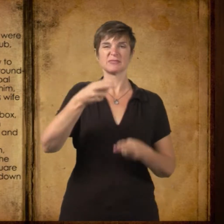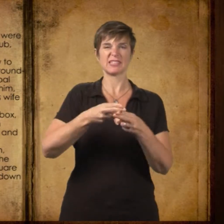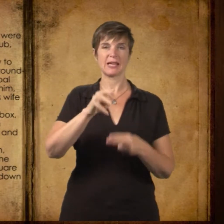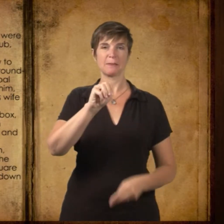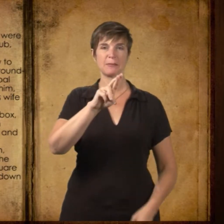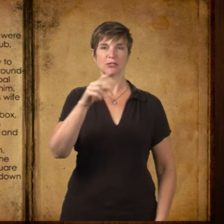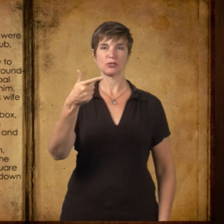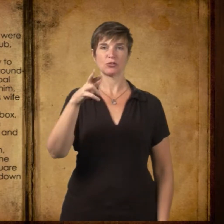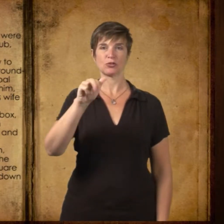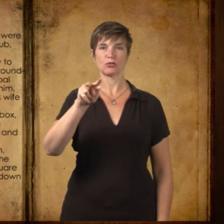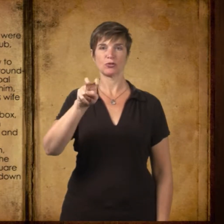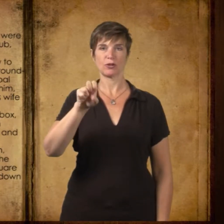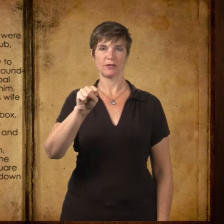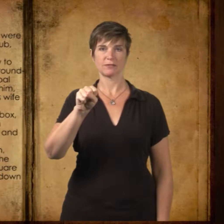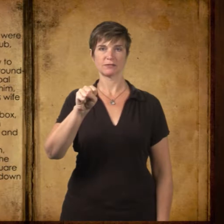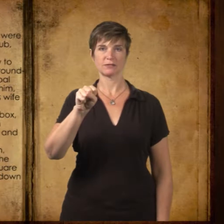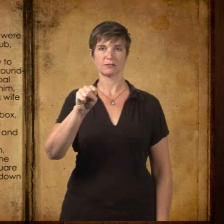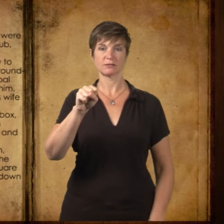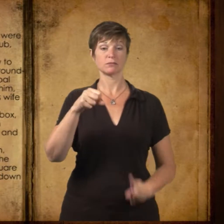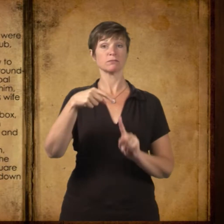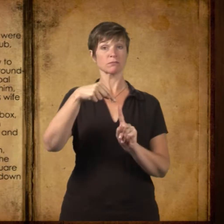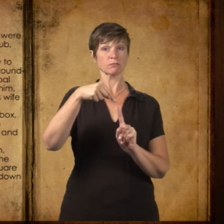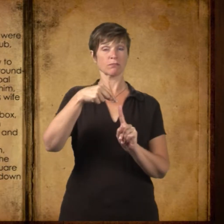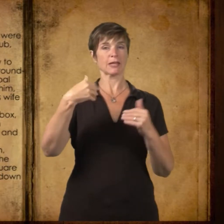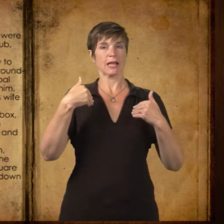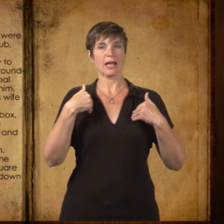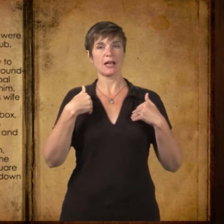The postmaster, Mr. Graves, followed him,